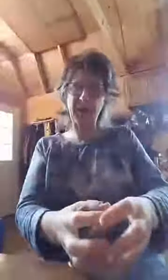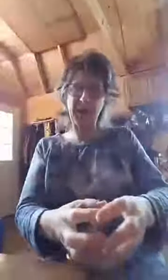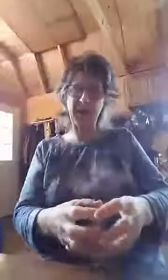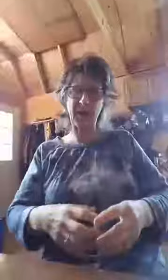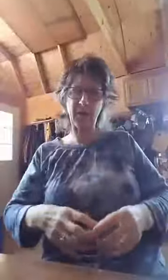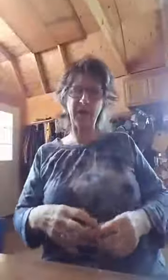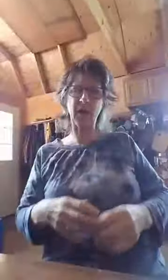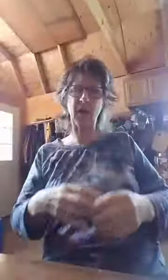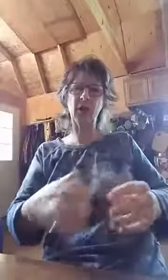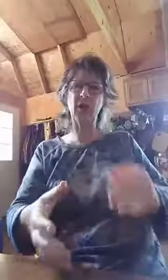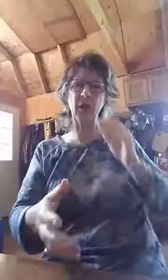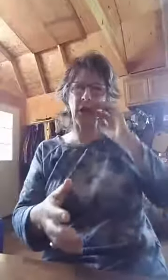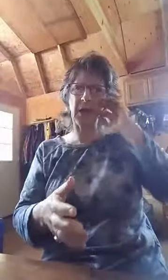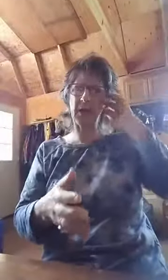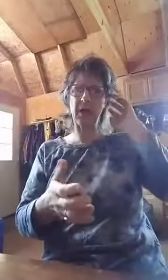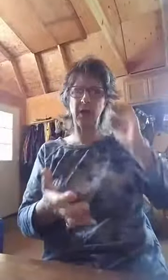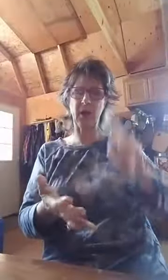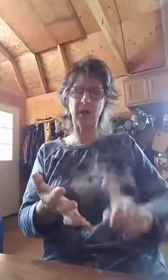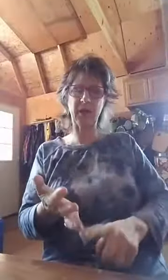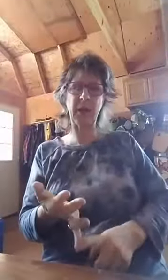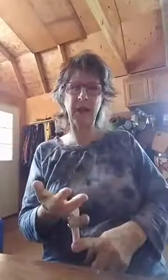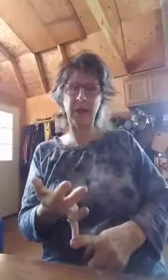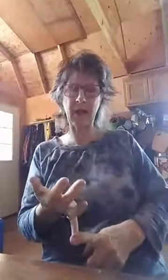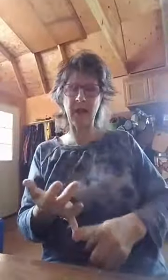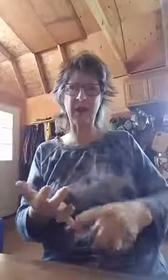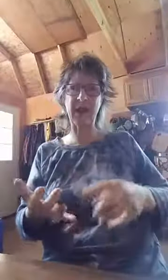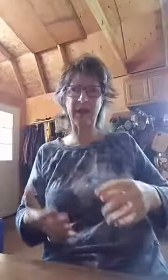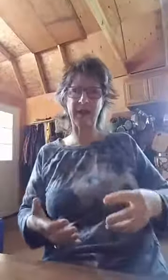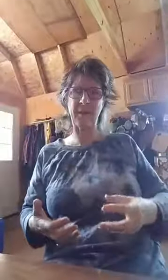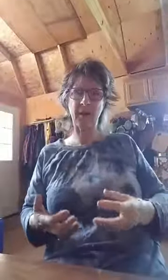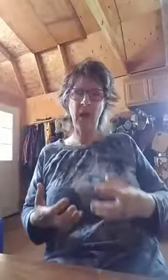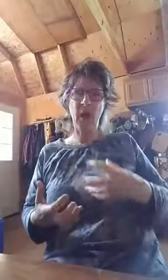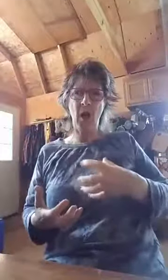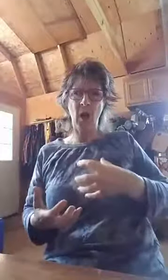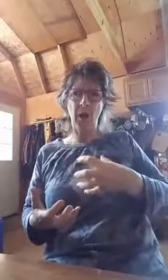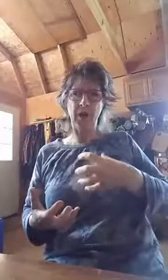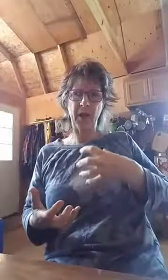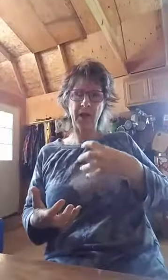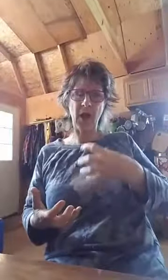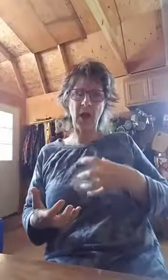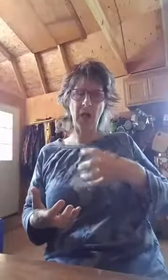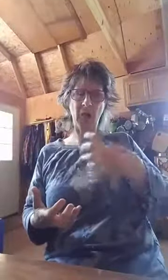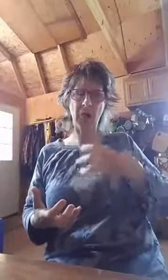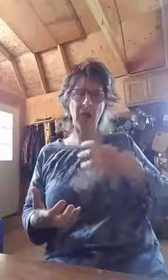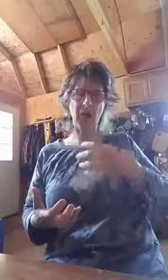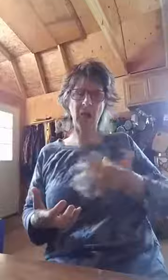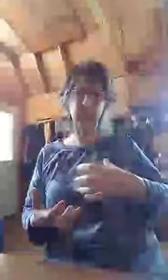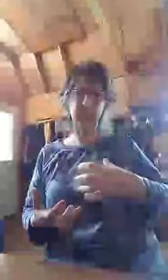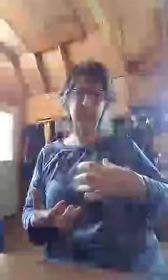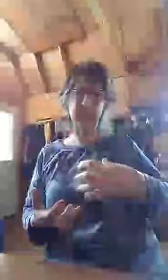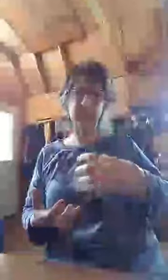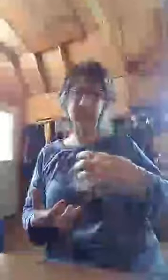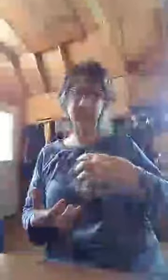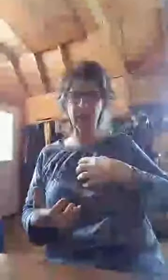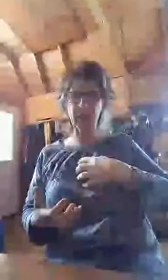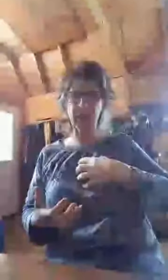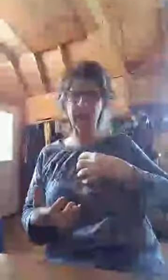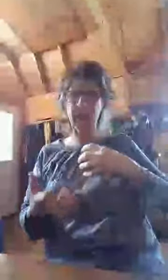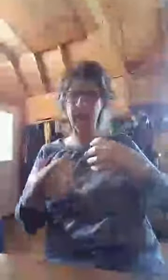the things that I want to encourage you on. want to encourage you in speaking in tongues and getting the, the knowledge, wisdom, and understanding and skill that you already have